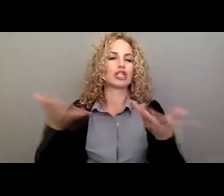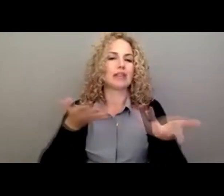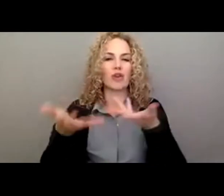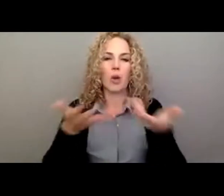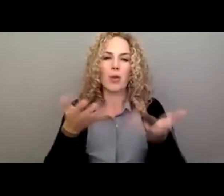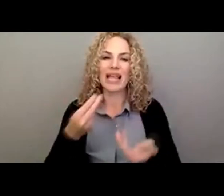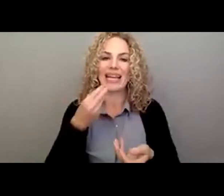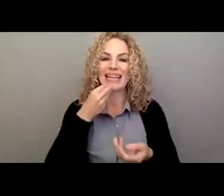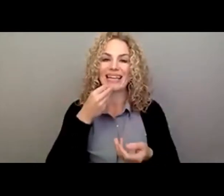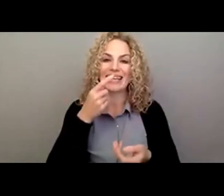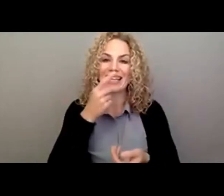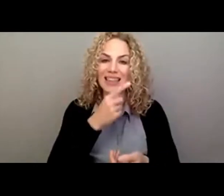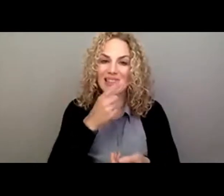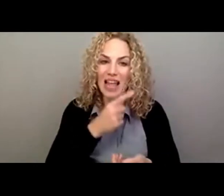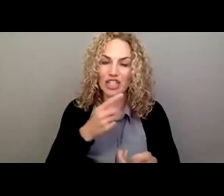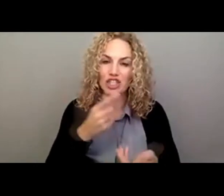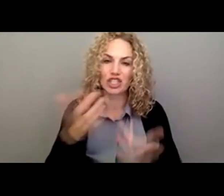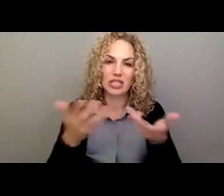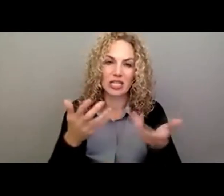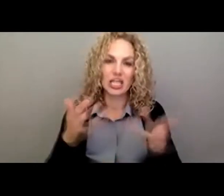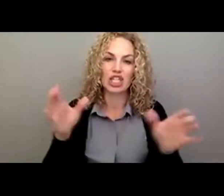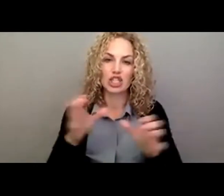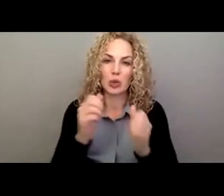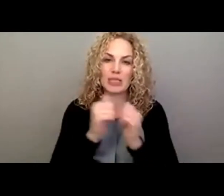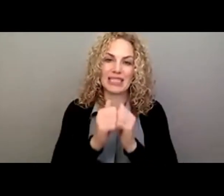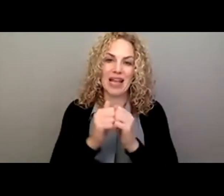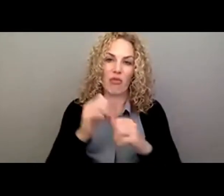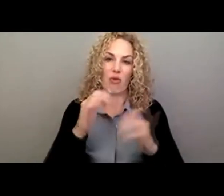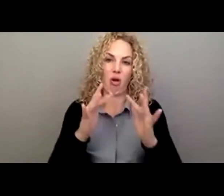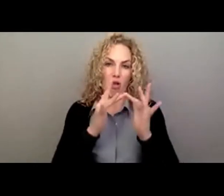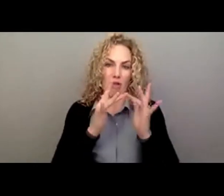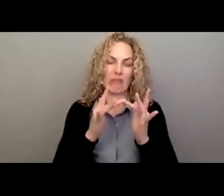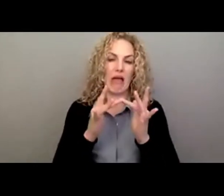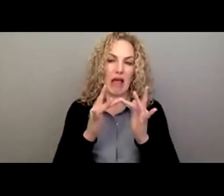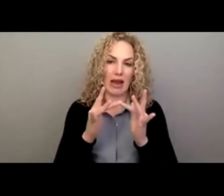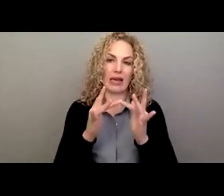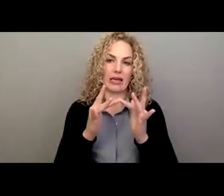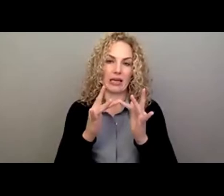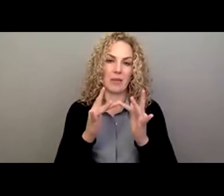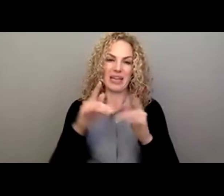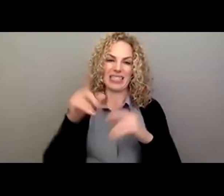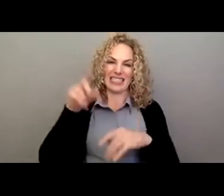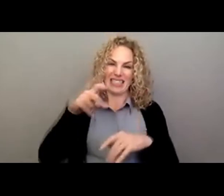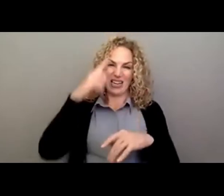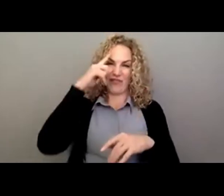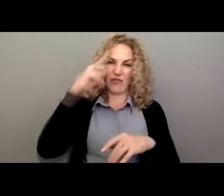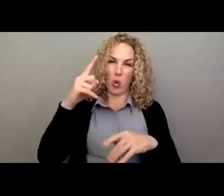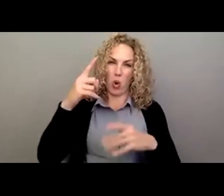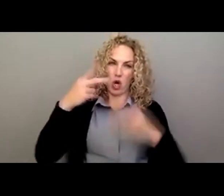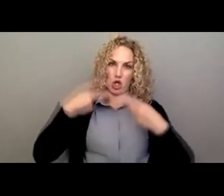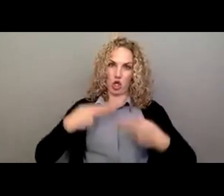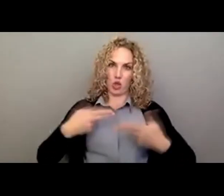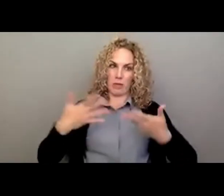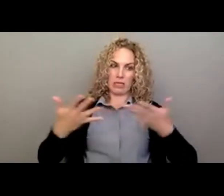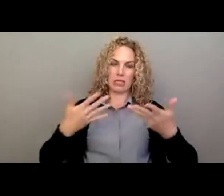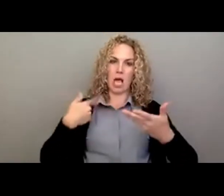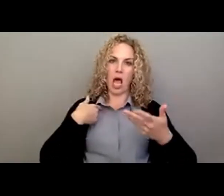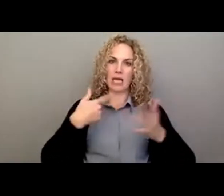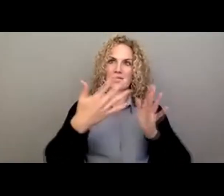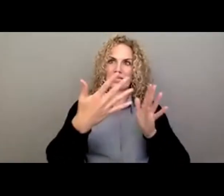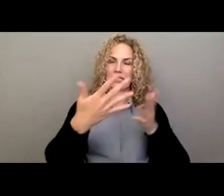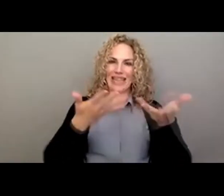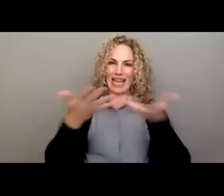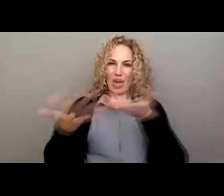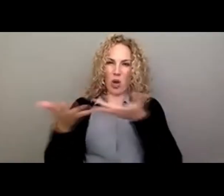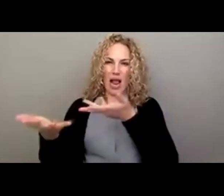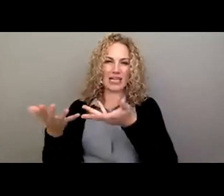lunch, you know, and do it together online. Because this need for human connection is something that everyone was going